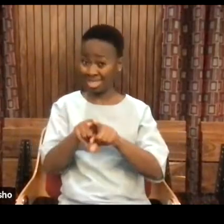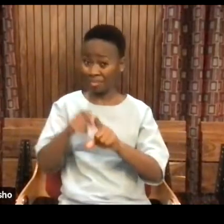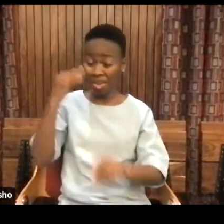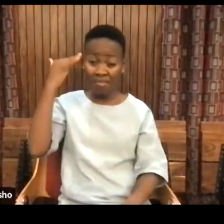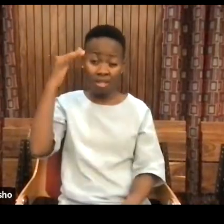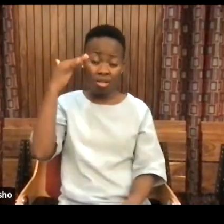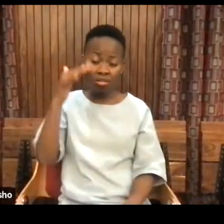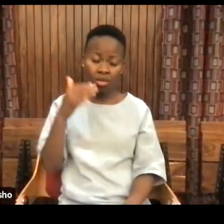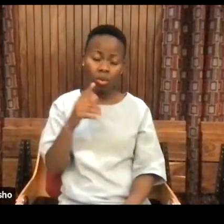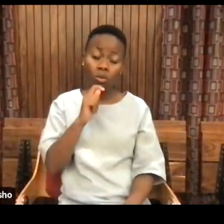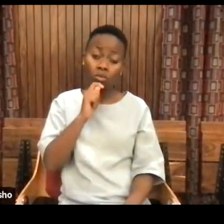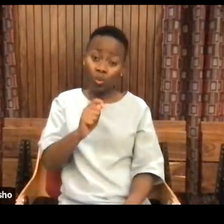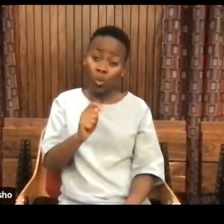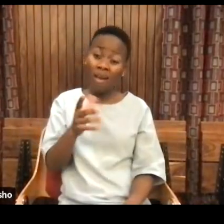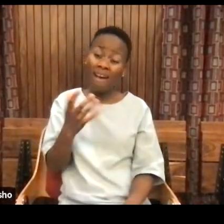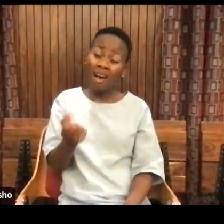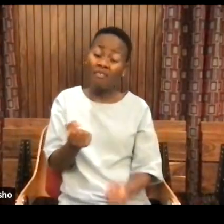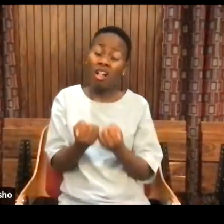philosophy has got a lot of lies.